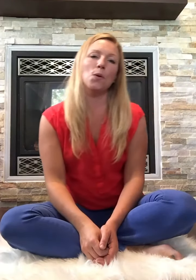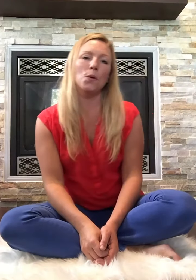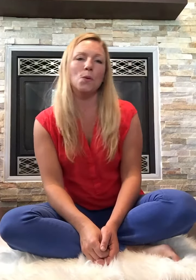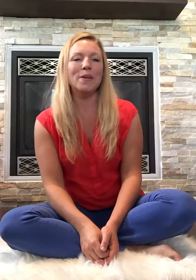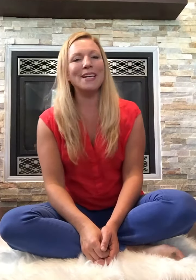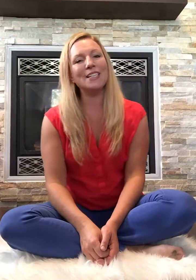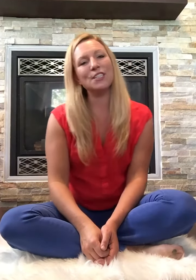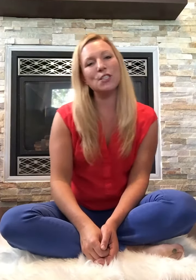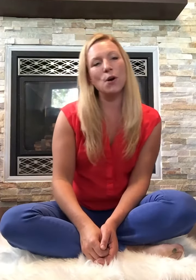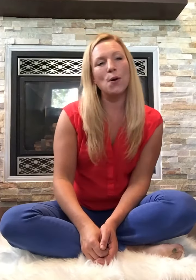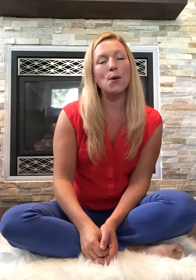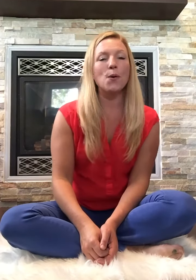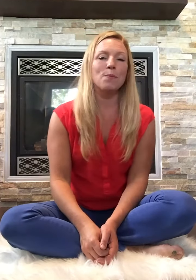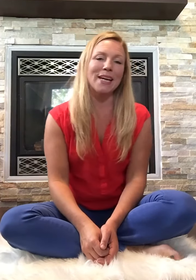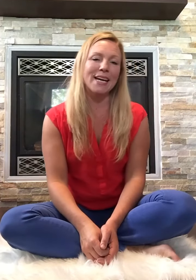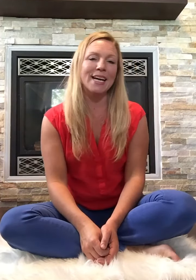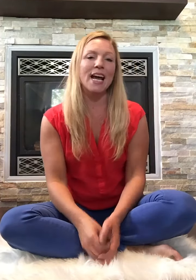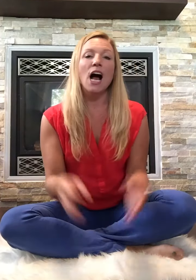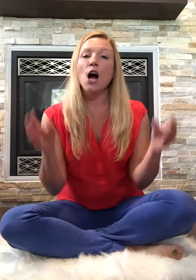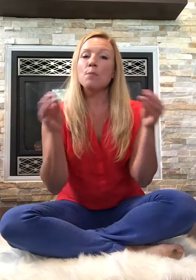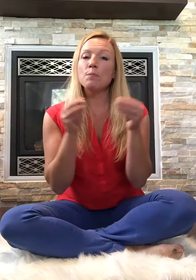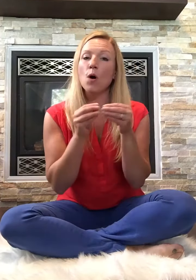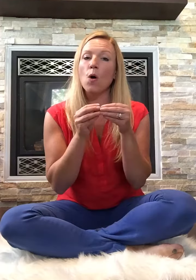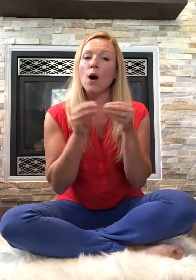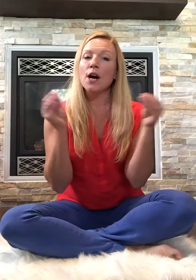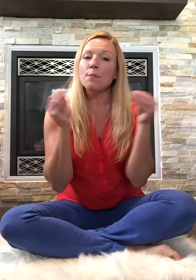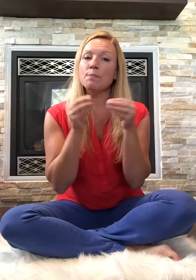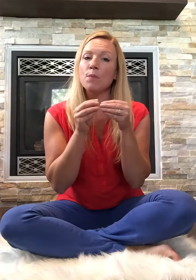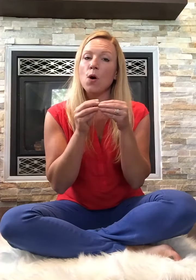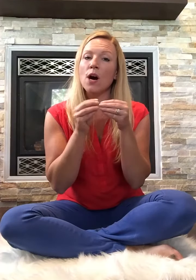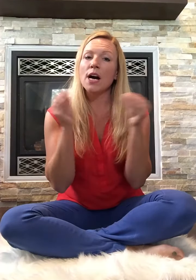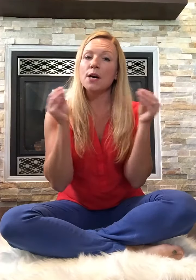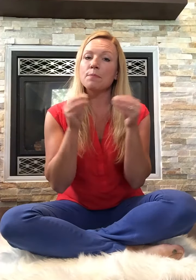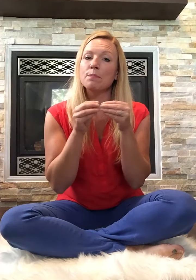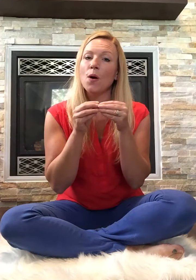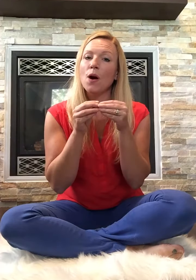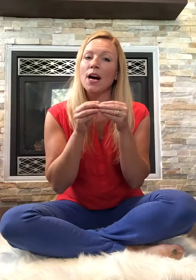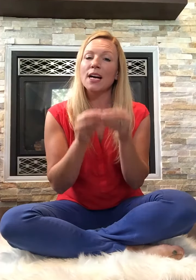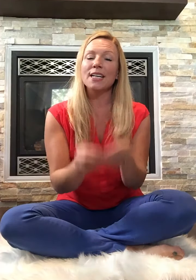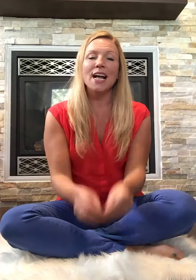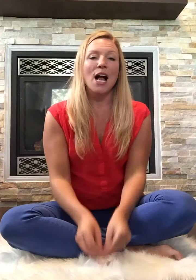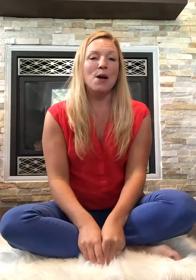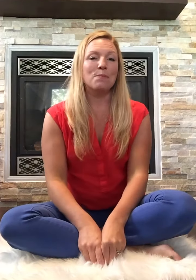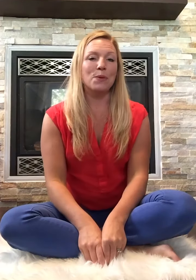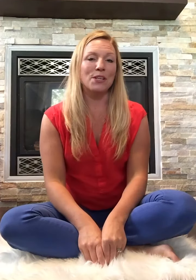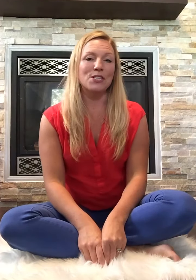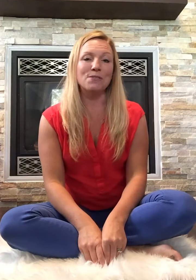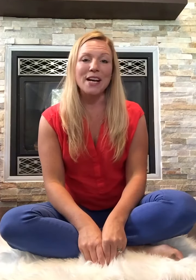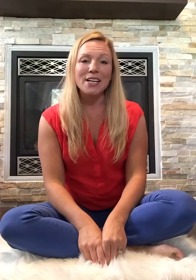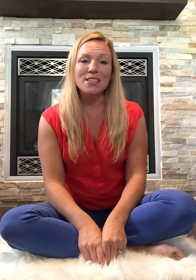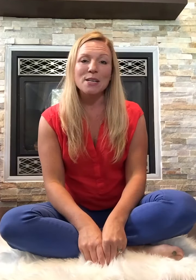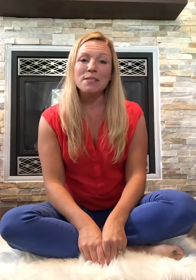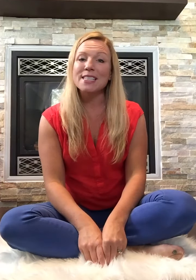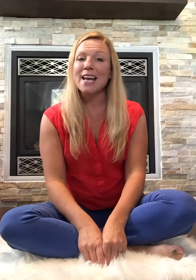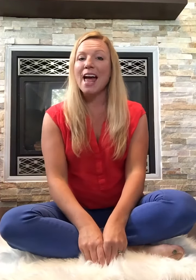me, show me more, more, more. Put your fingertips together